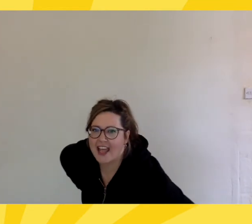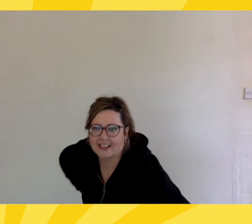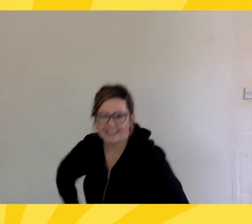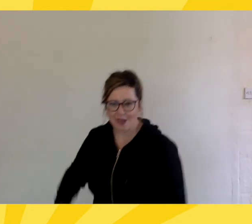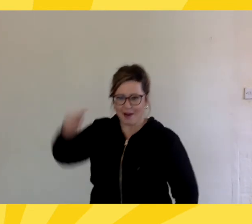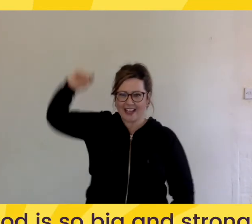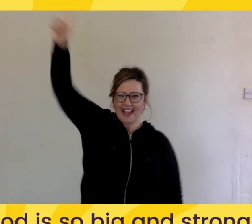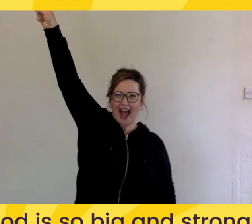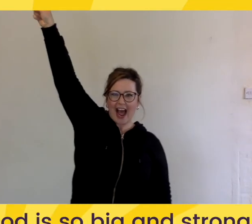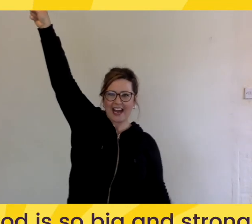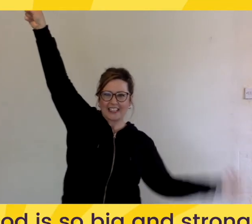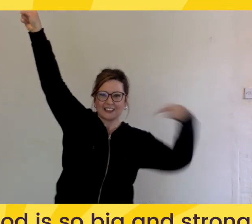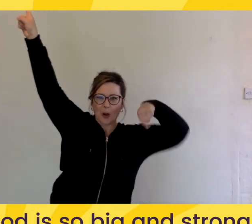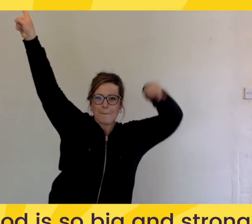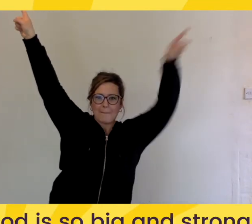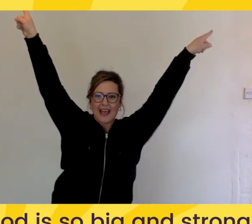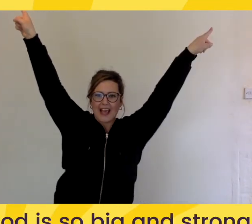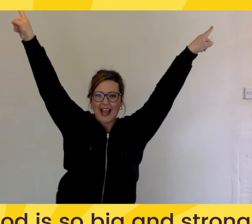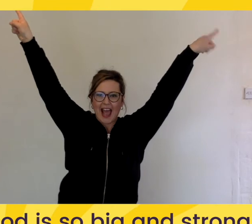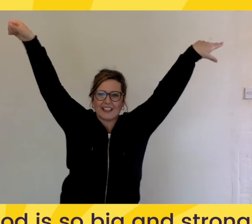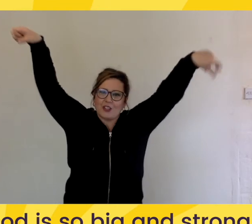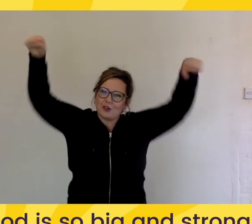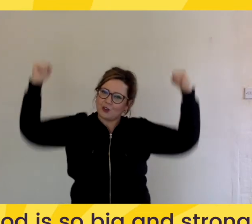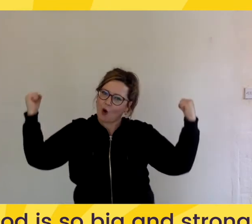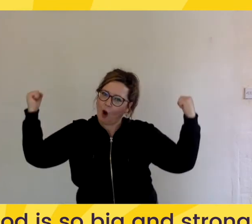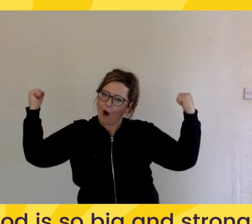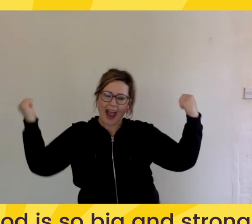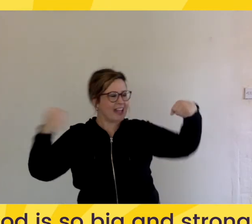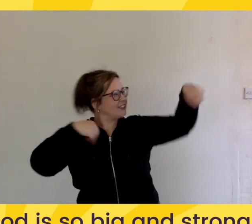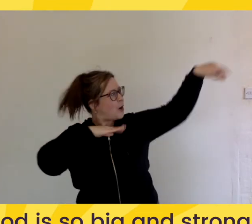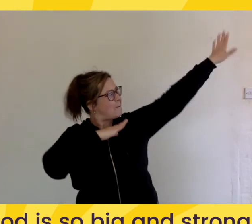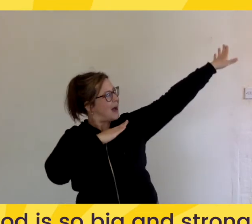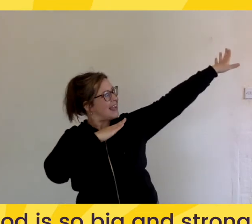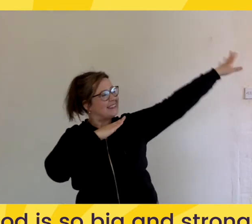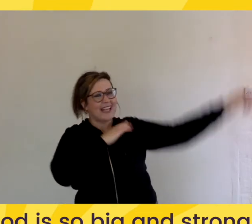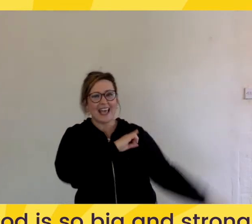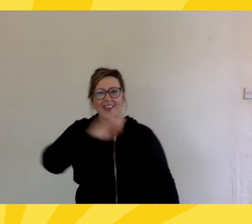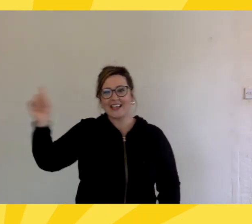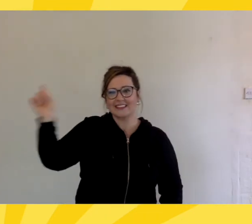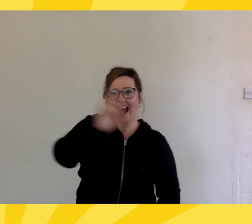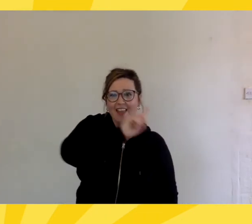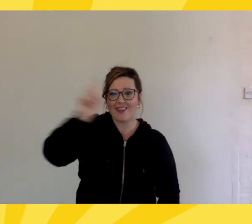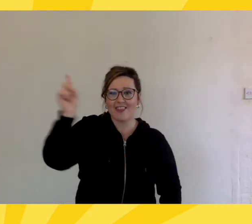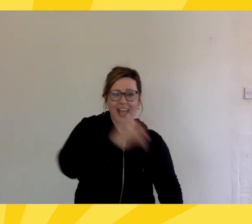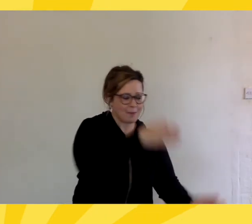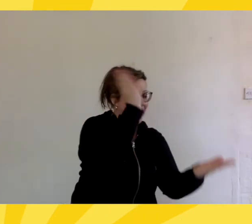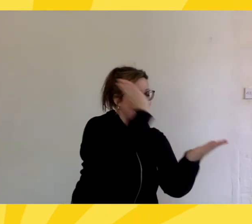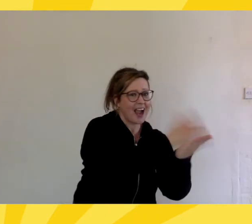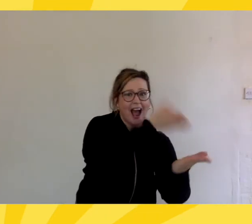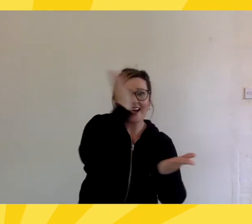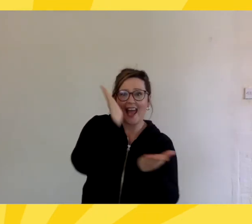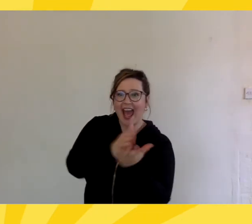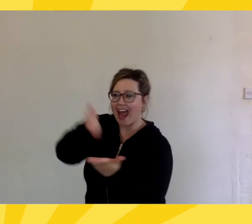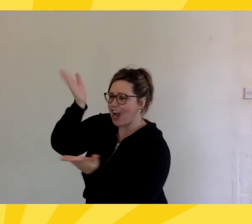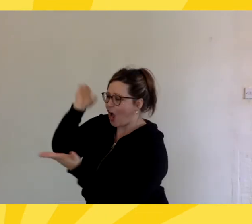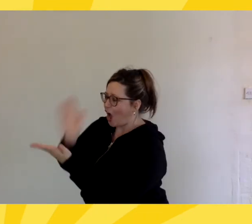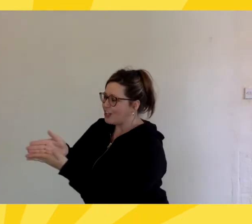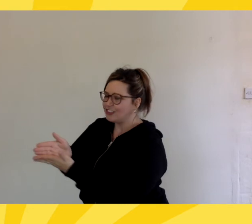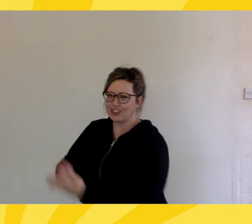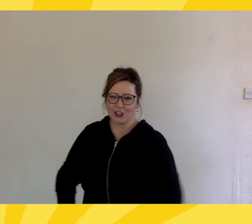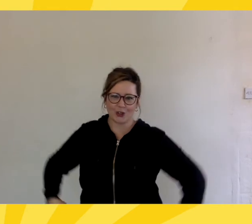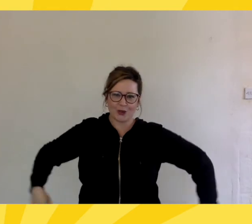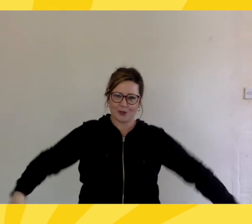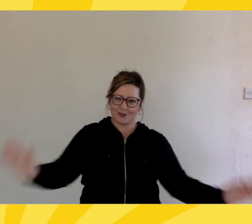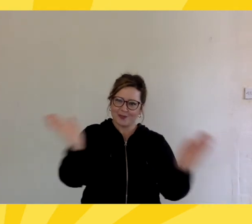the eye and say My God is so big and so strong and so mighty There's nothing my God cannot